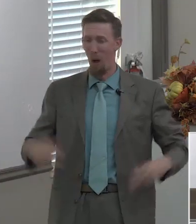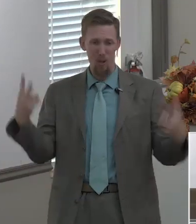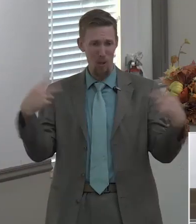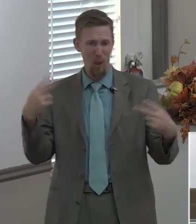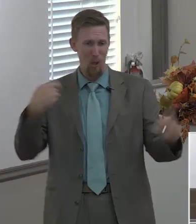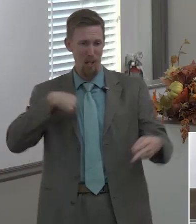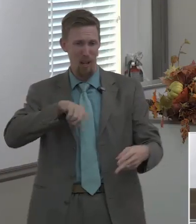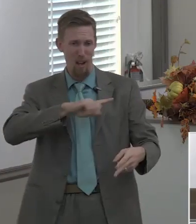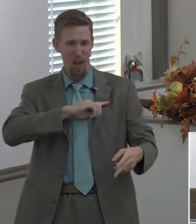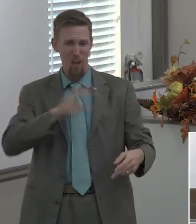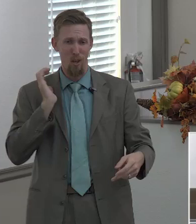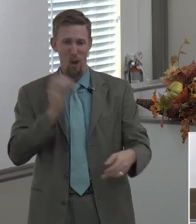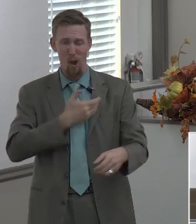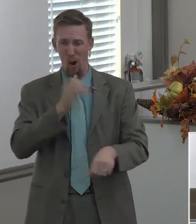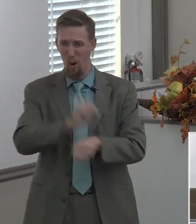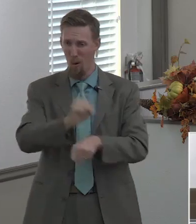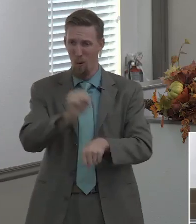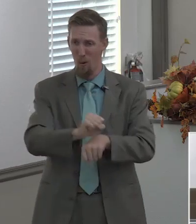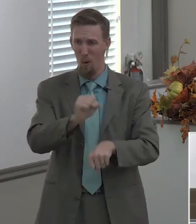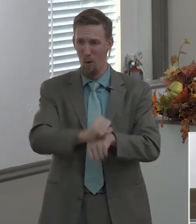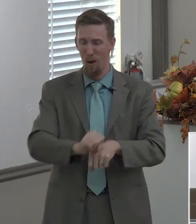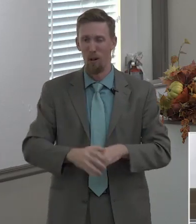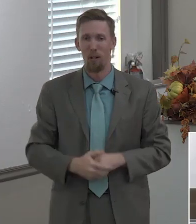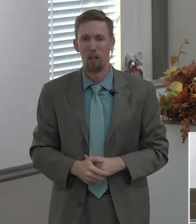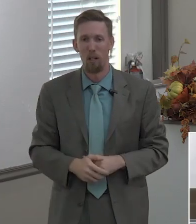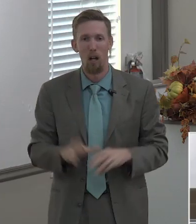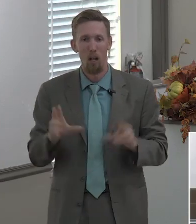boy look at us no no